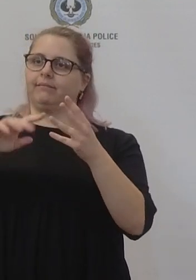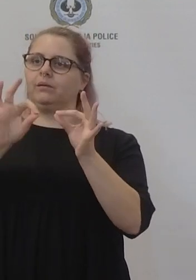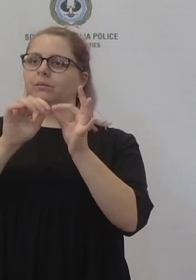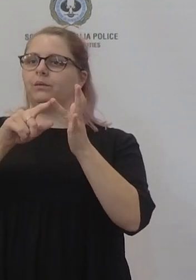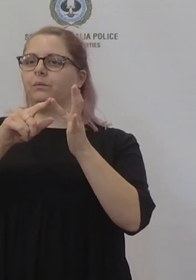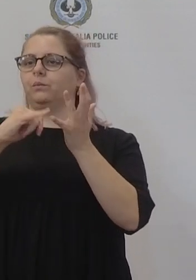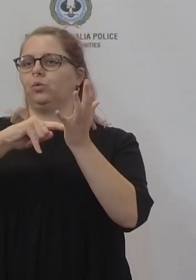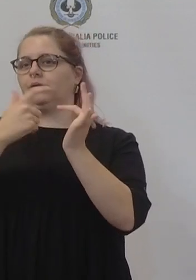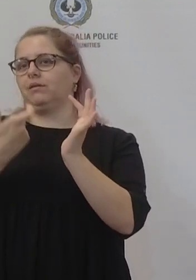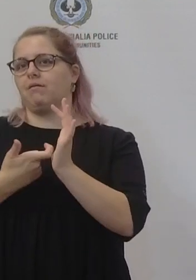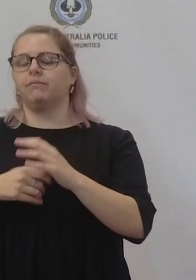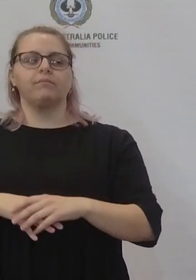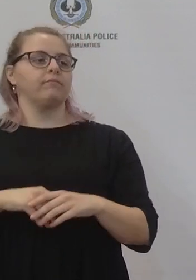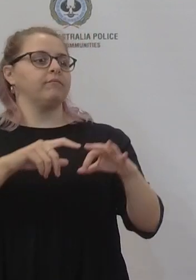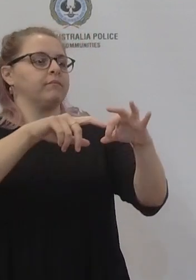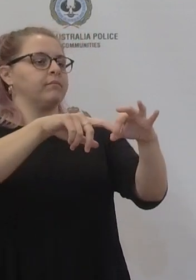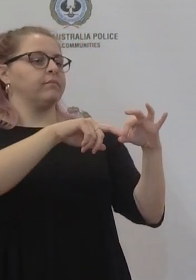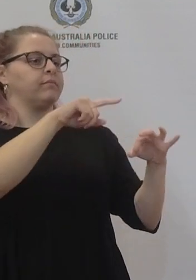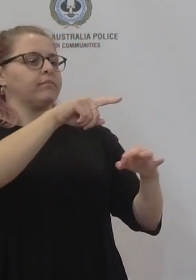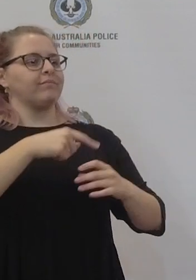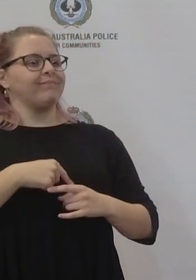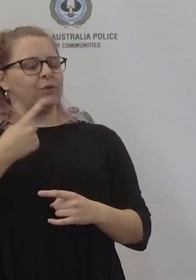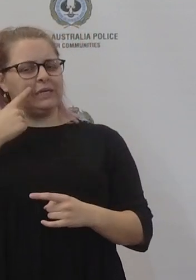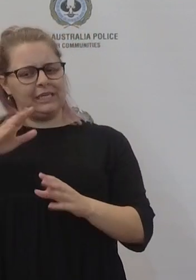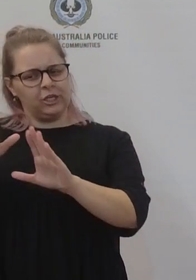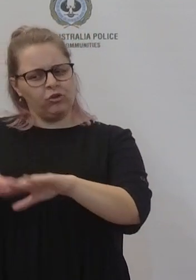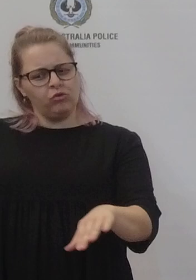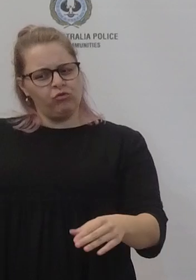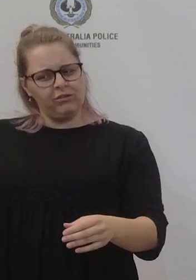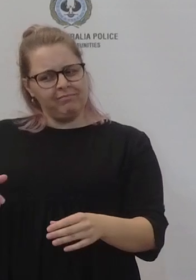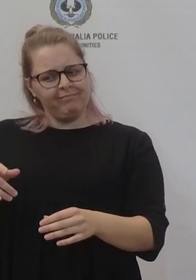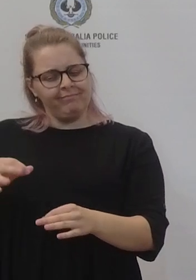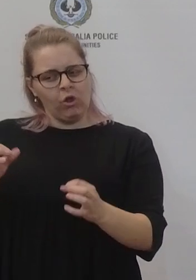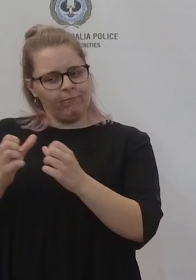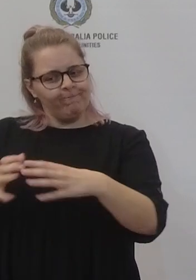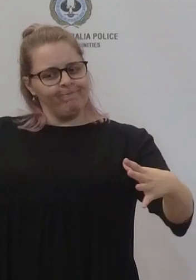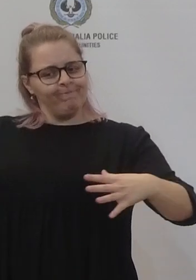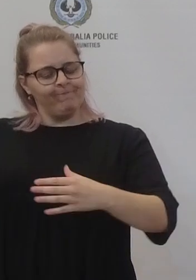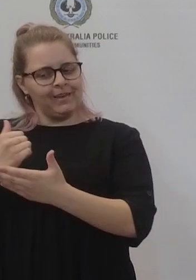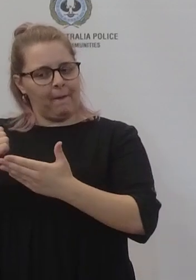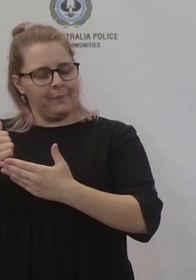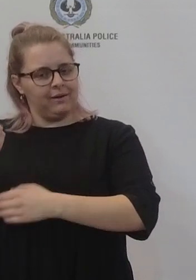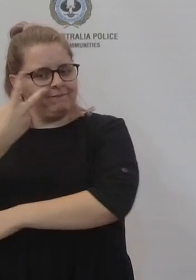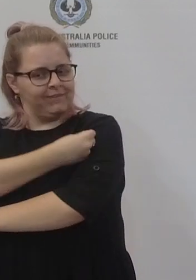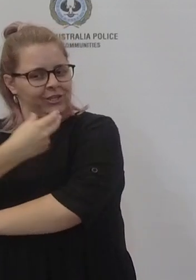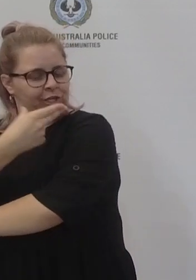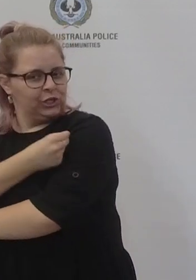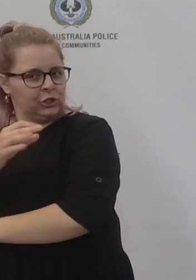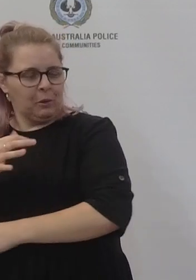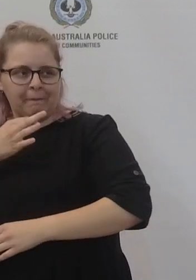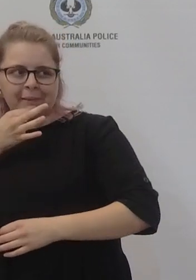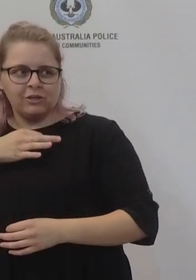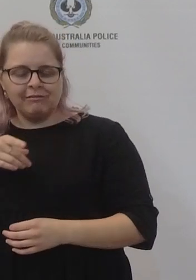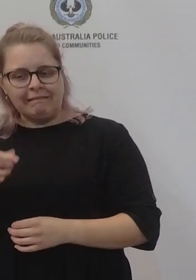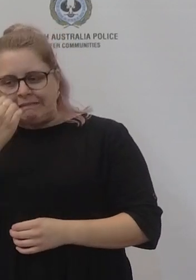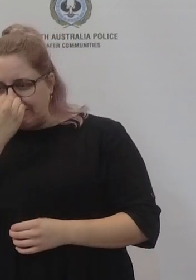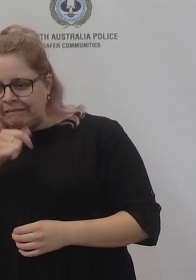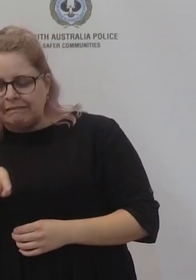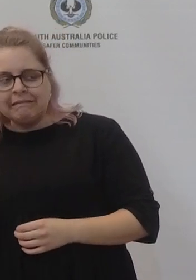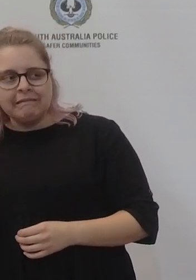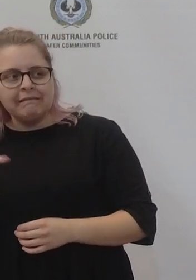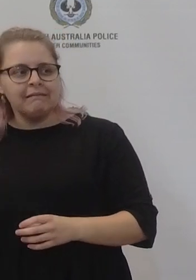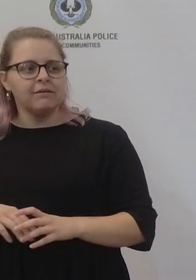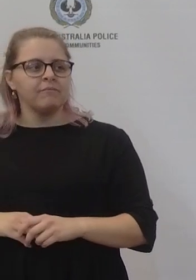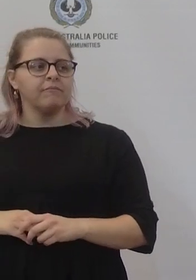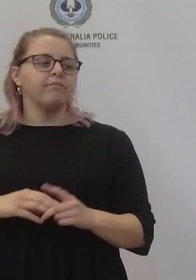comparison vaccination rates of children yeah so i would really like to see the vaccination in kids go up um